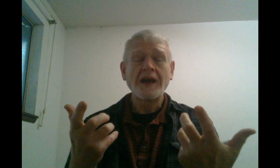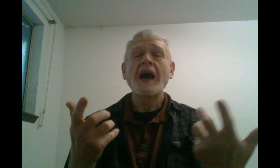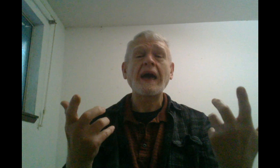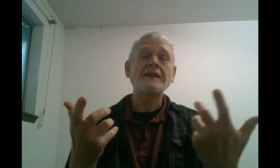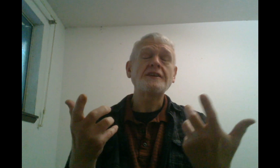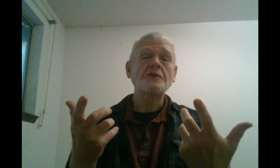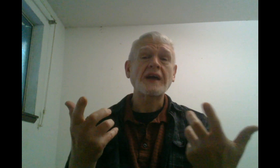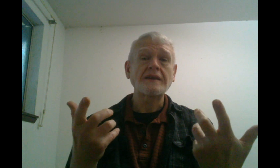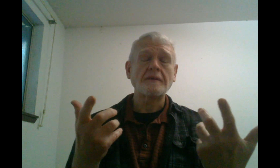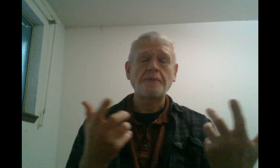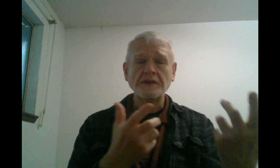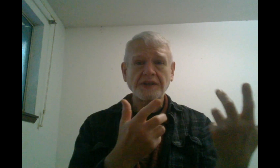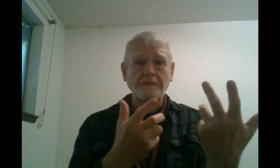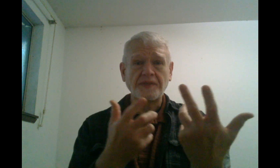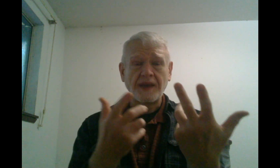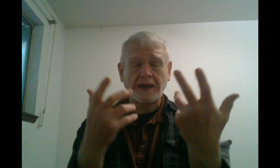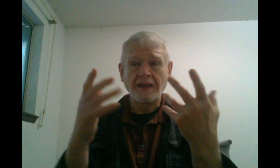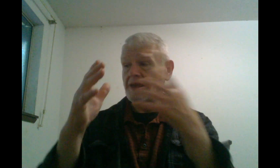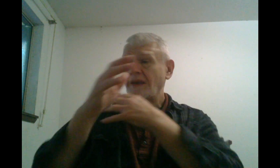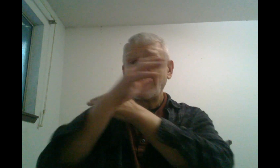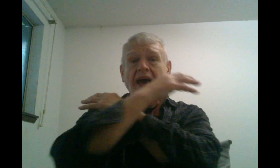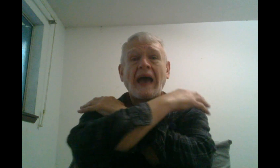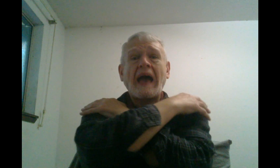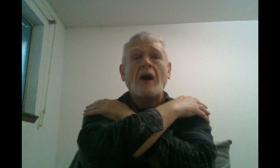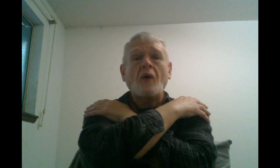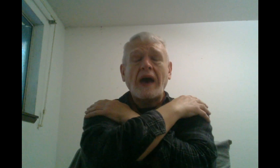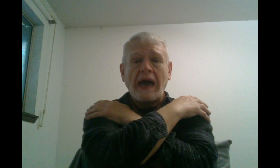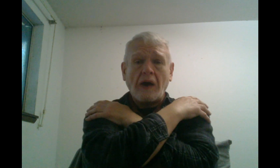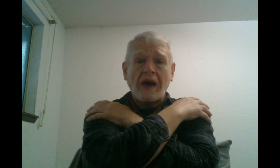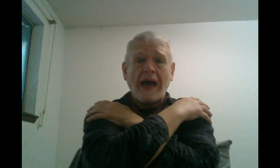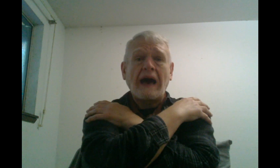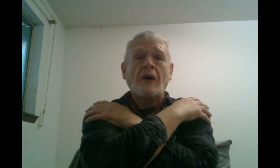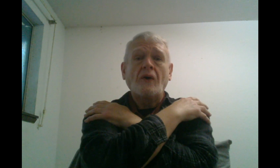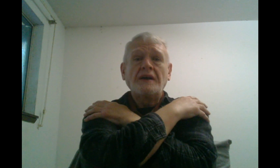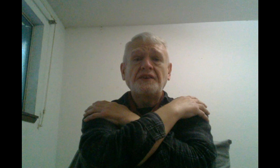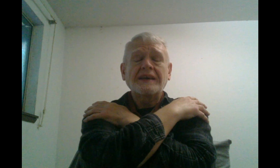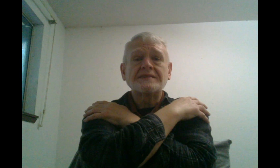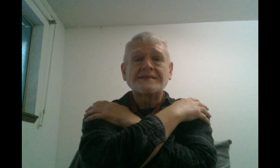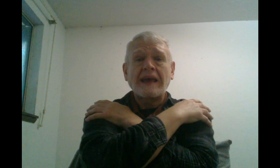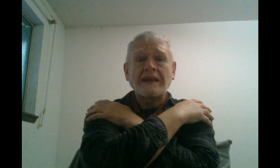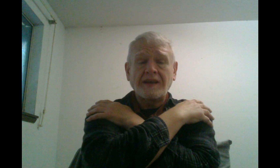I had to do kind of a push-up thing, ow, ow, ow, to get standing.